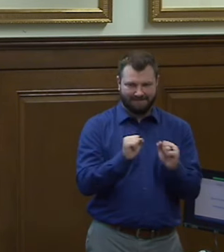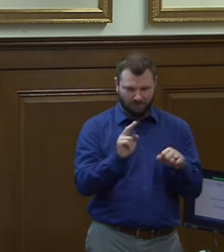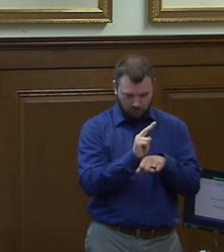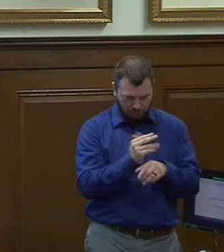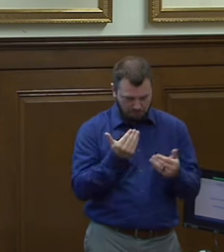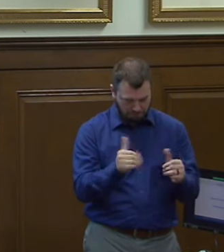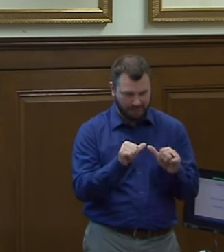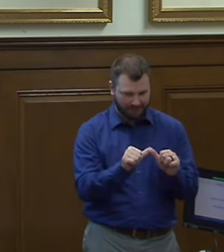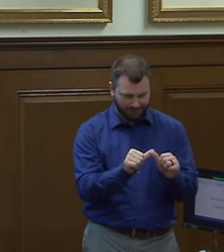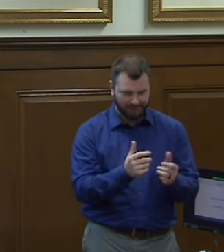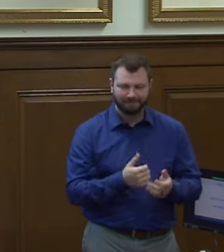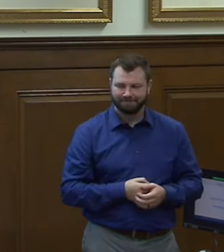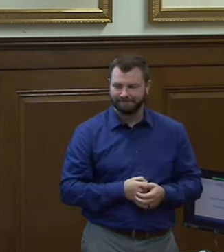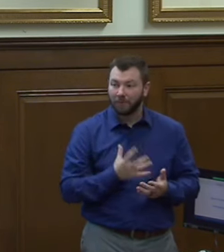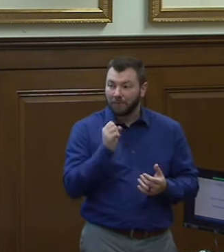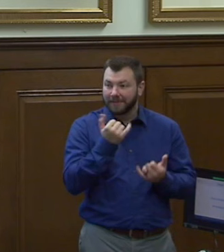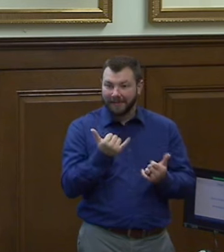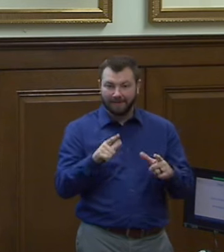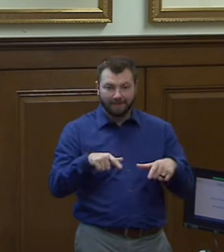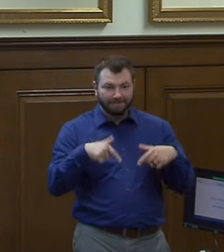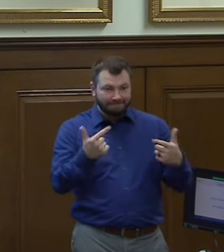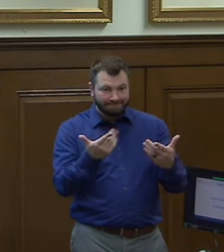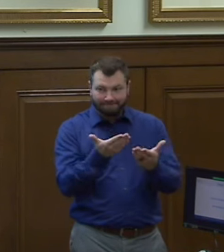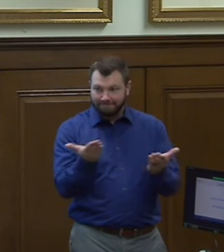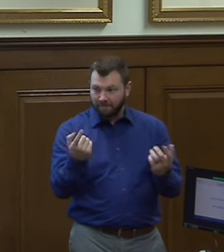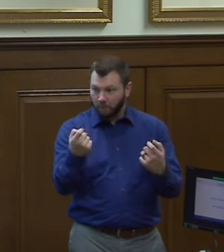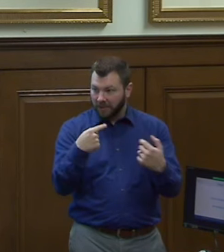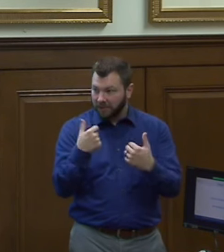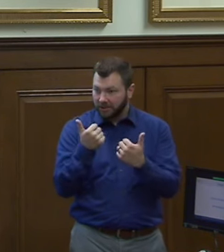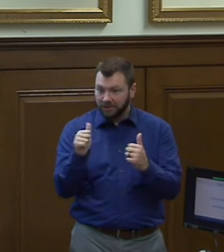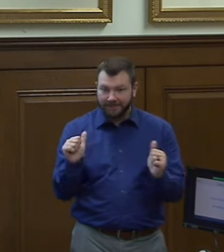so i guess i'll open it up if anyone has any questions